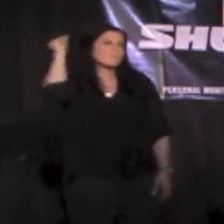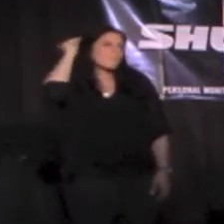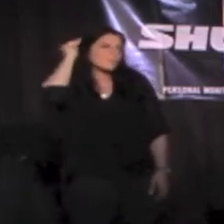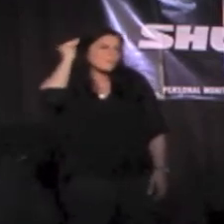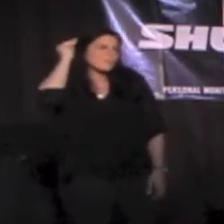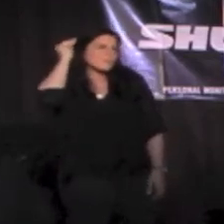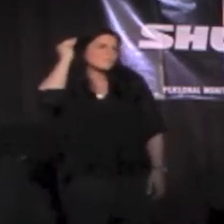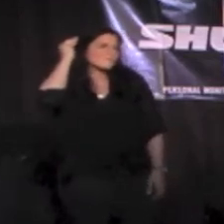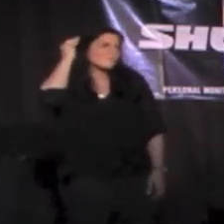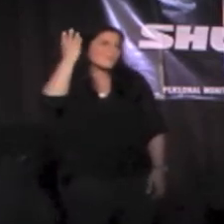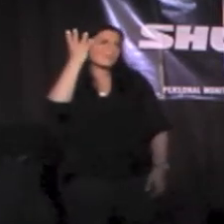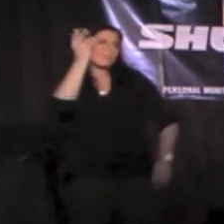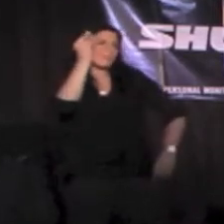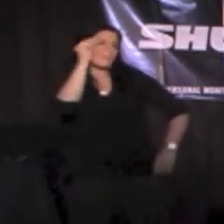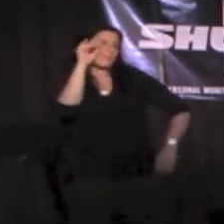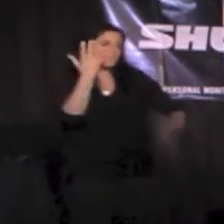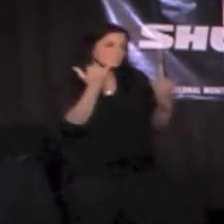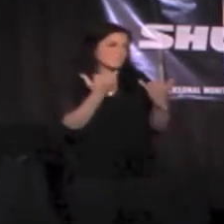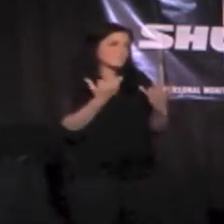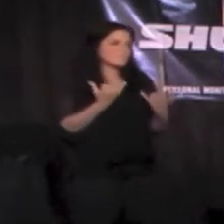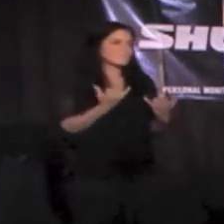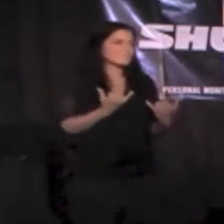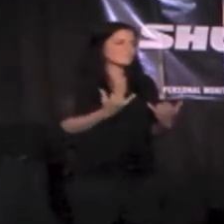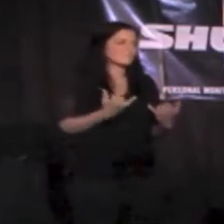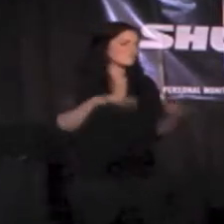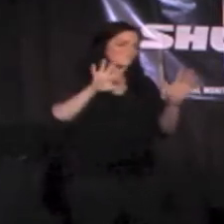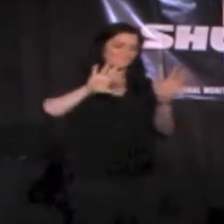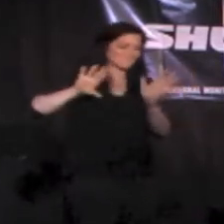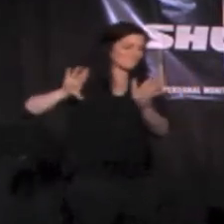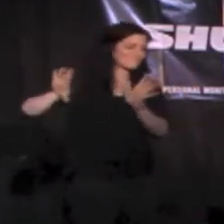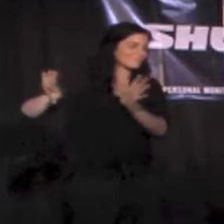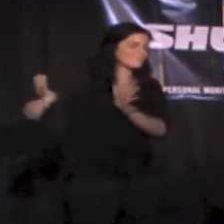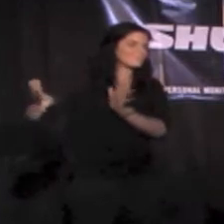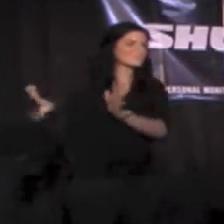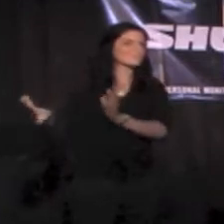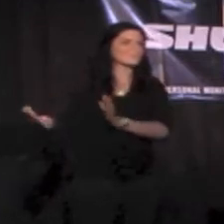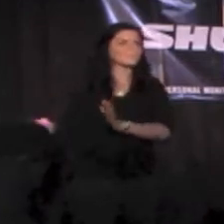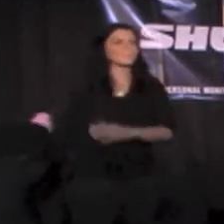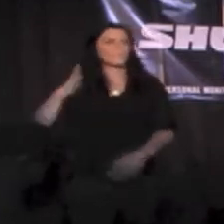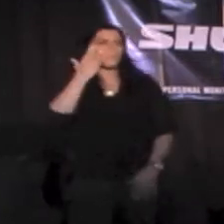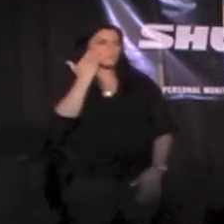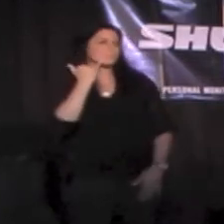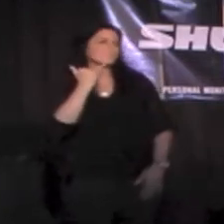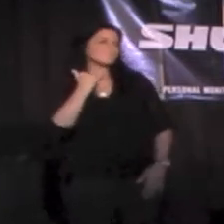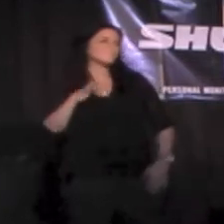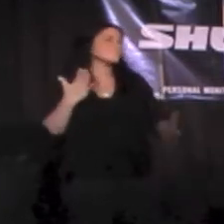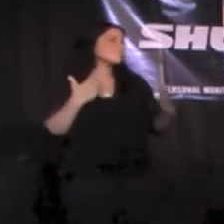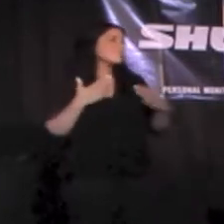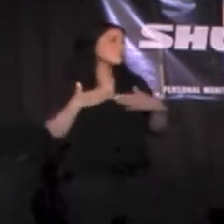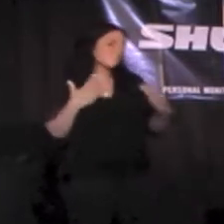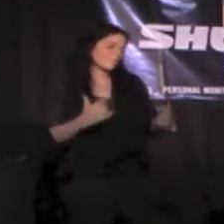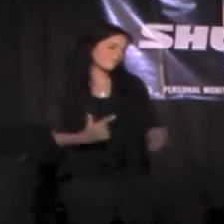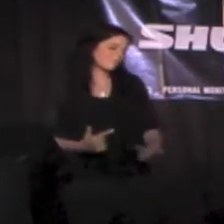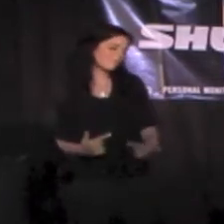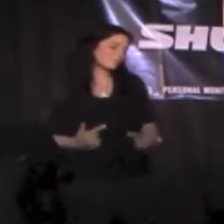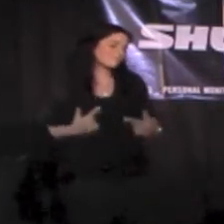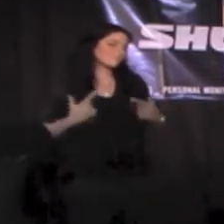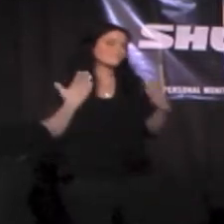All I know is I like my life this way I wouldn't change a